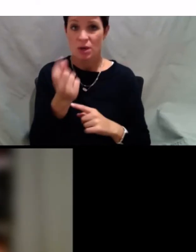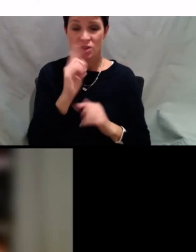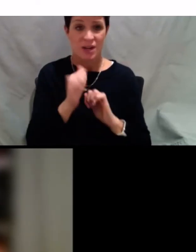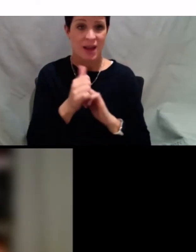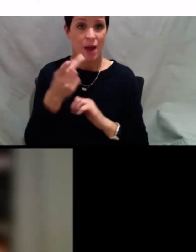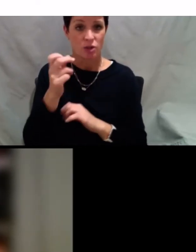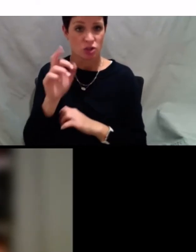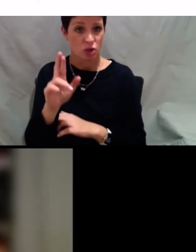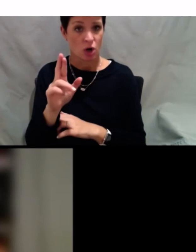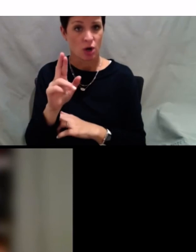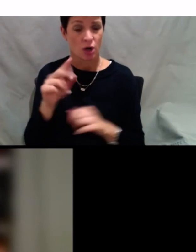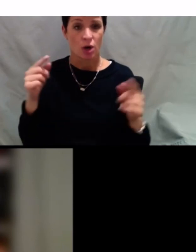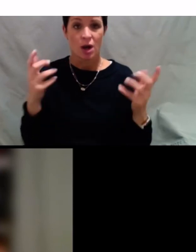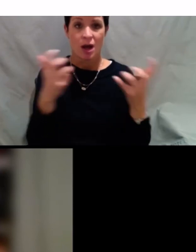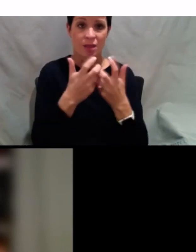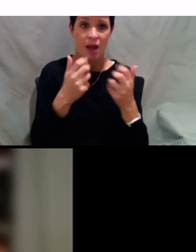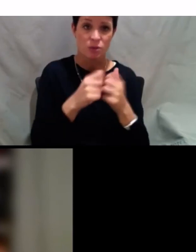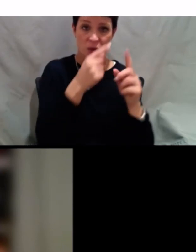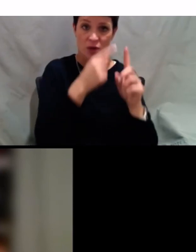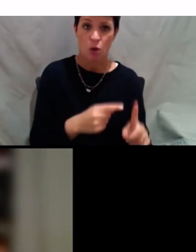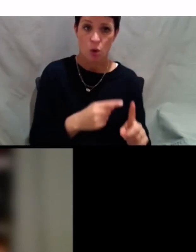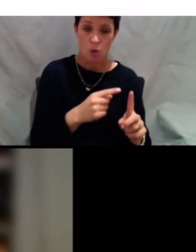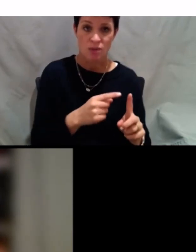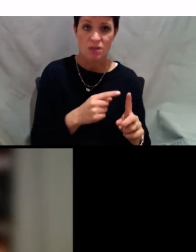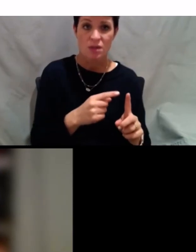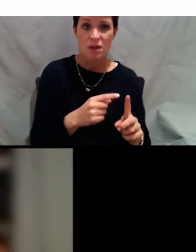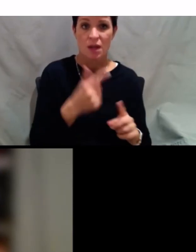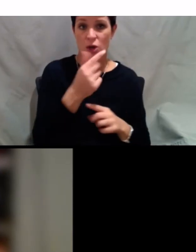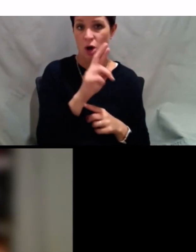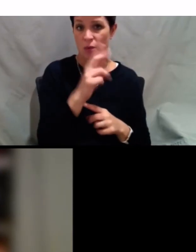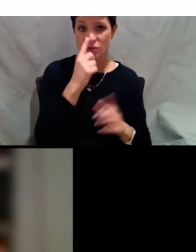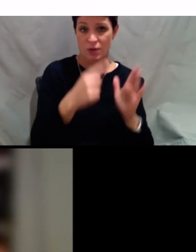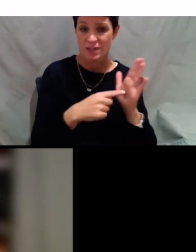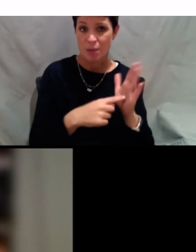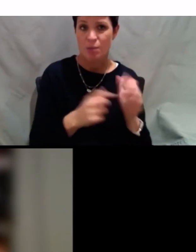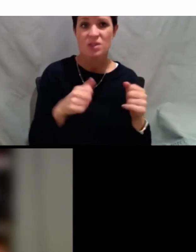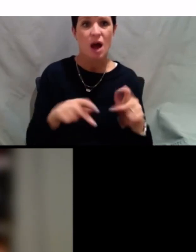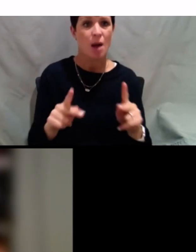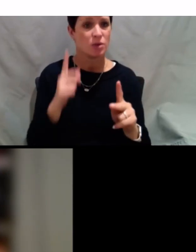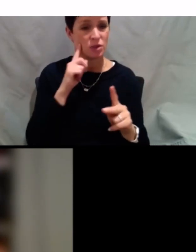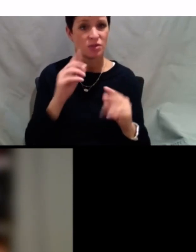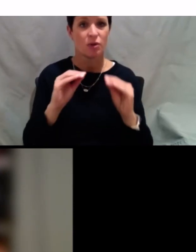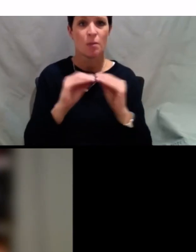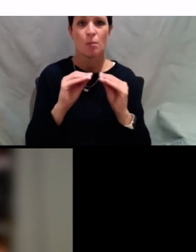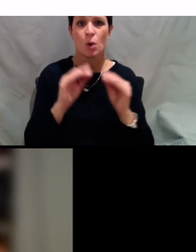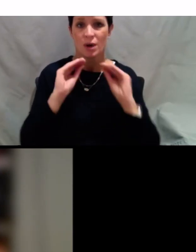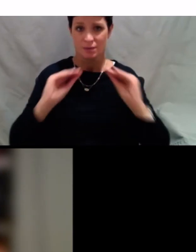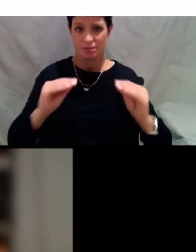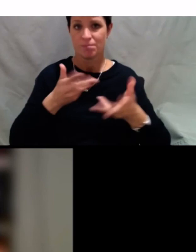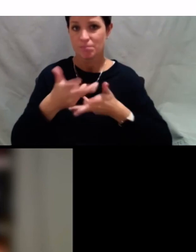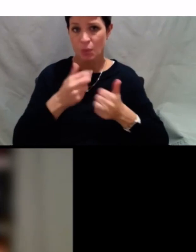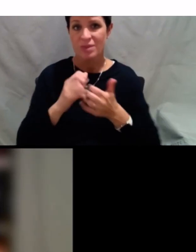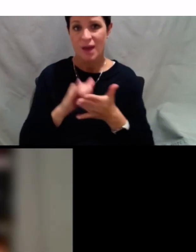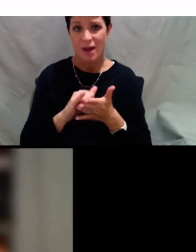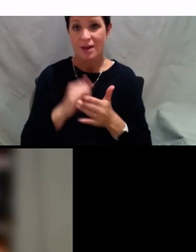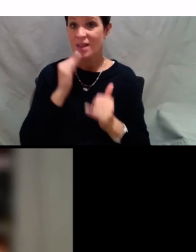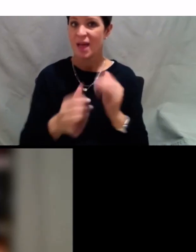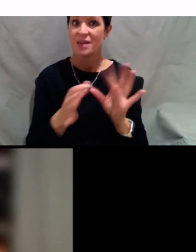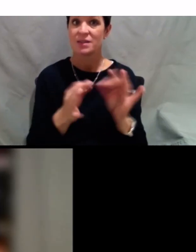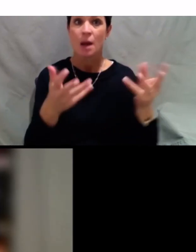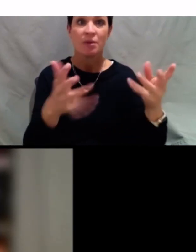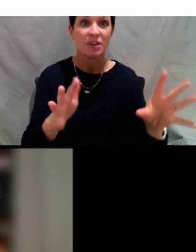charter aligns with our goals and guardrails, for example. There are a lot of opportunities for further engagement. With that last comment.